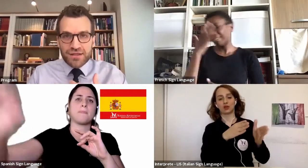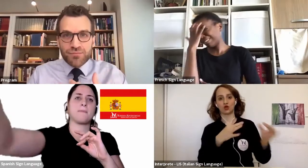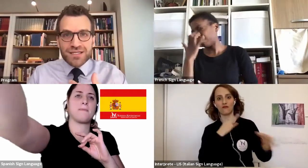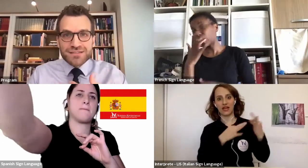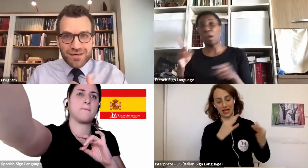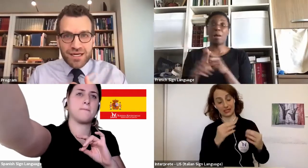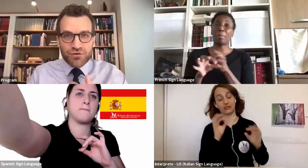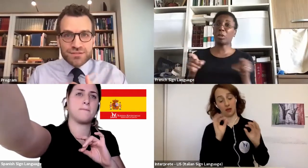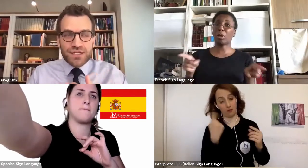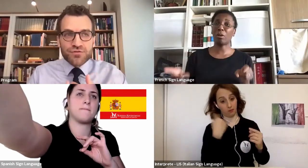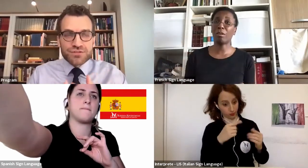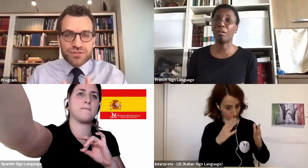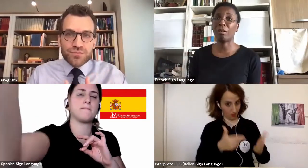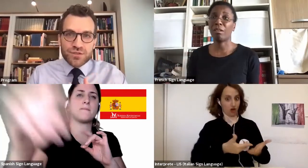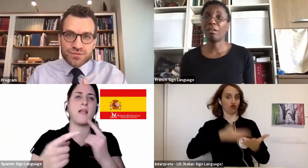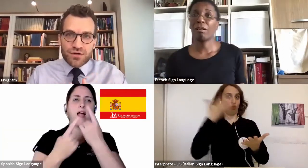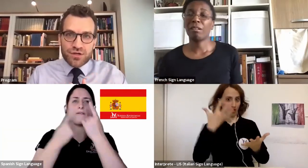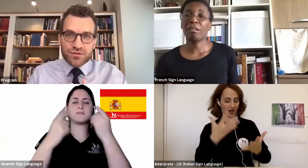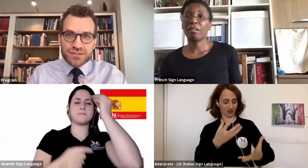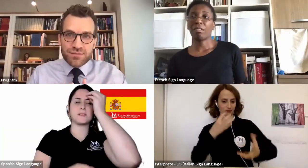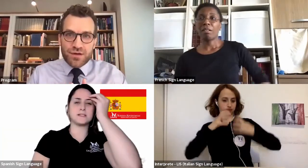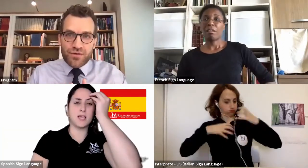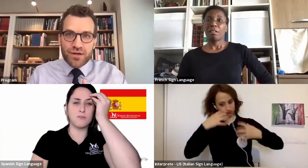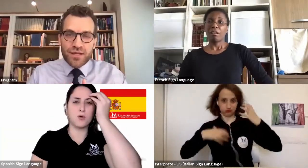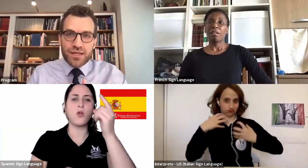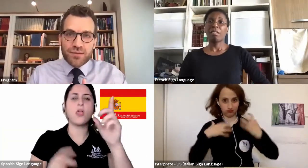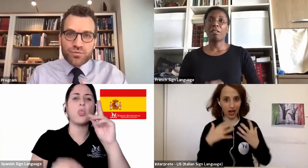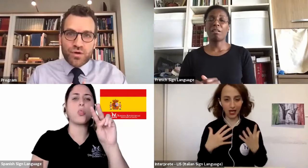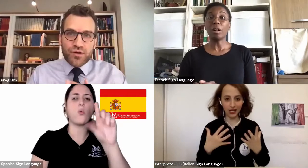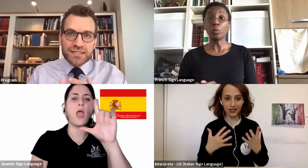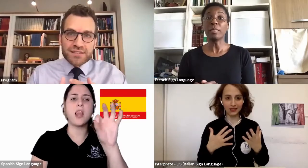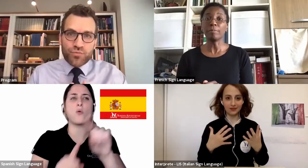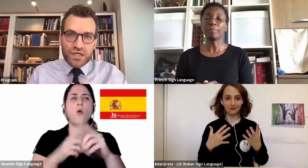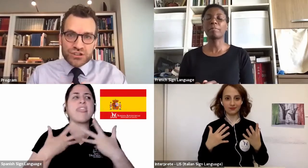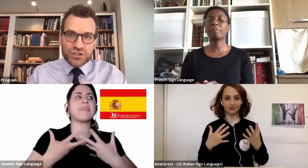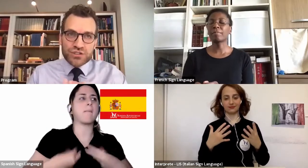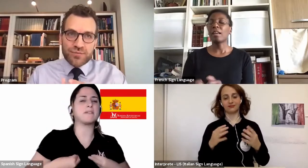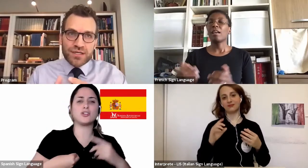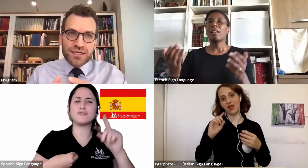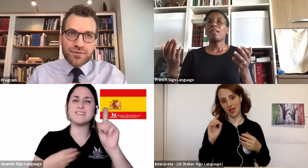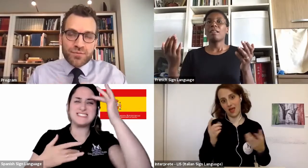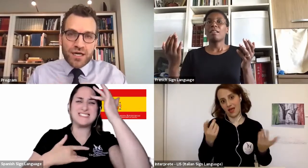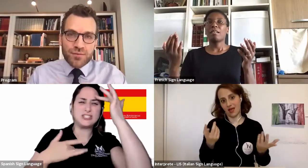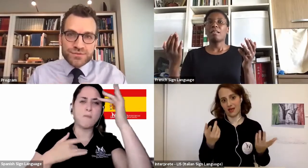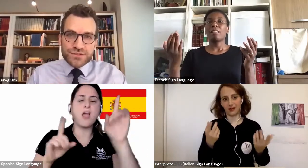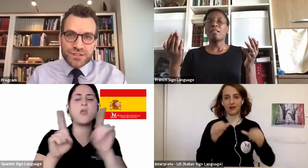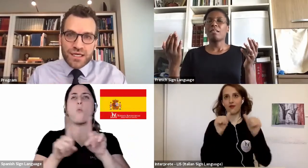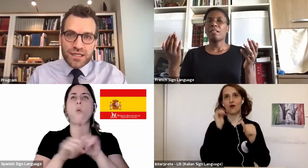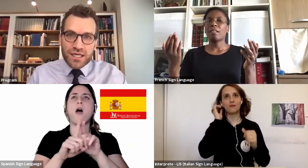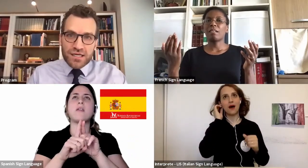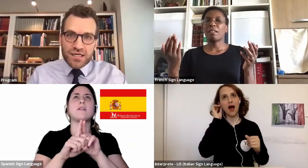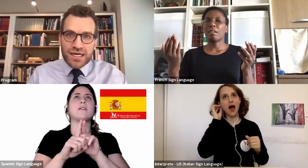And there are many similarities, many of the symptoms are similar. But whereas depression typically becomes